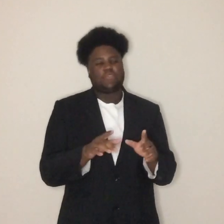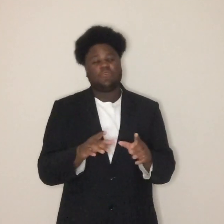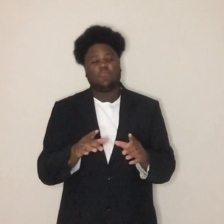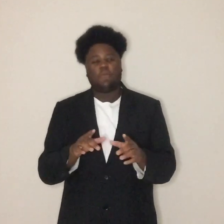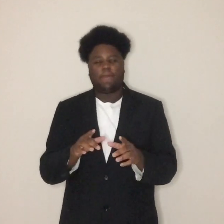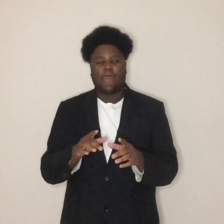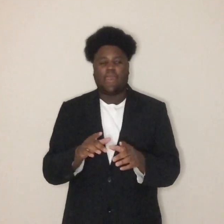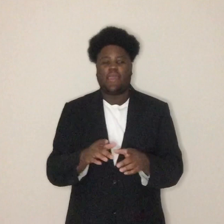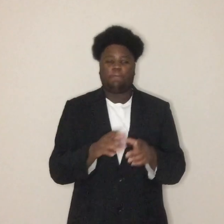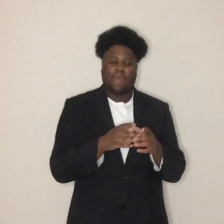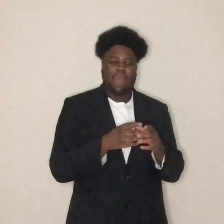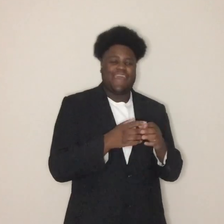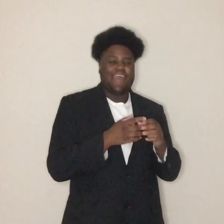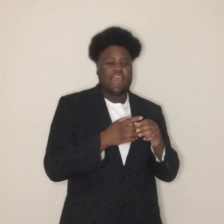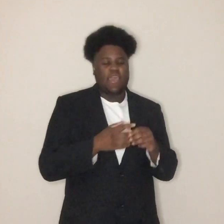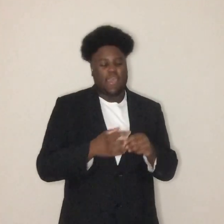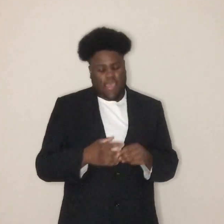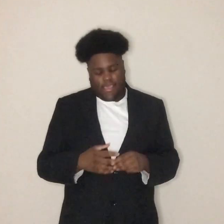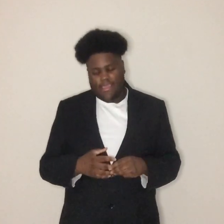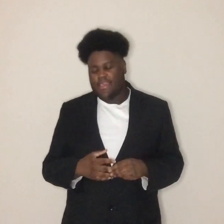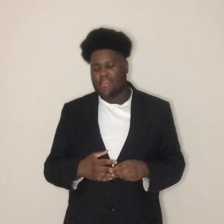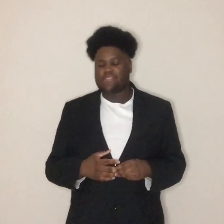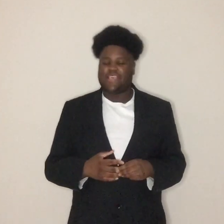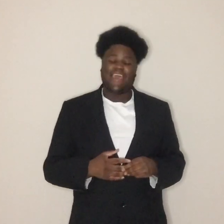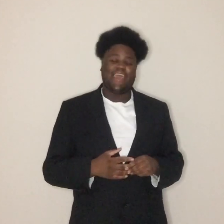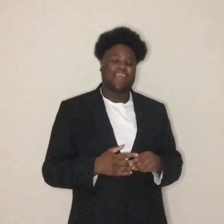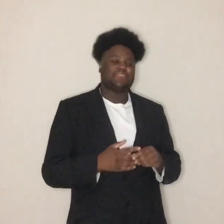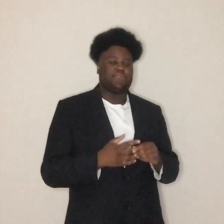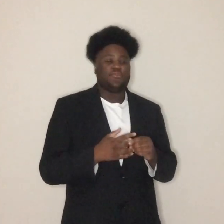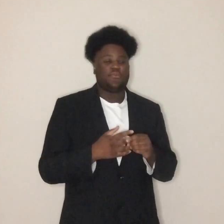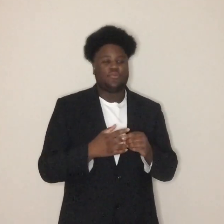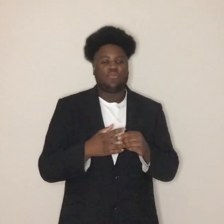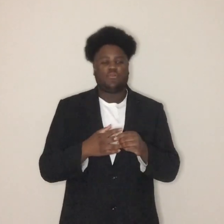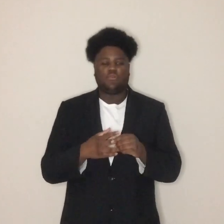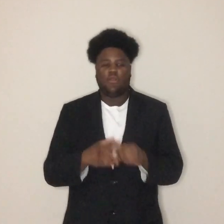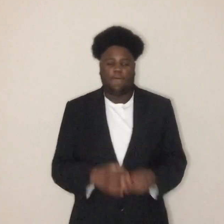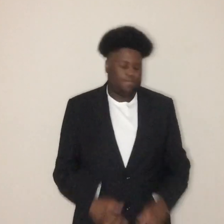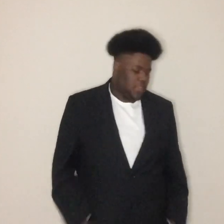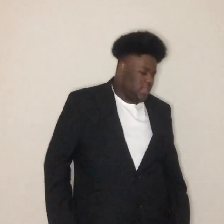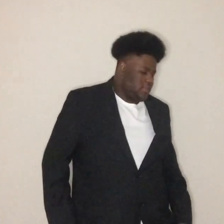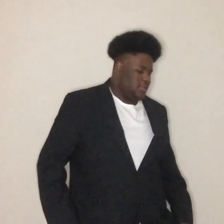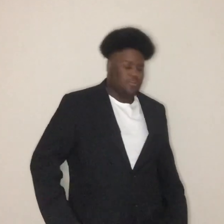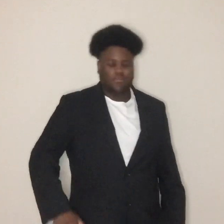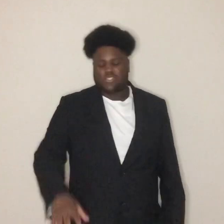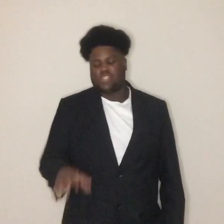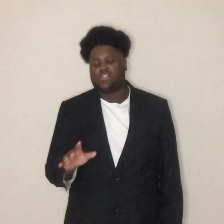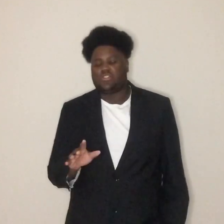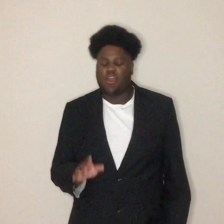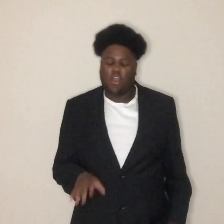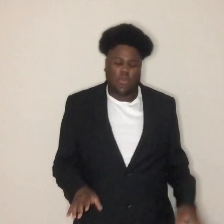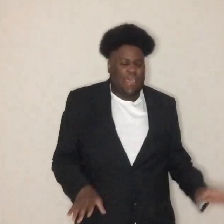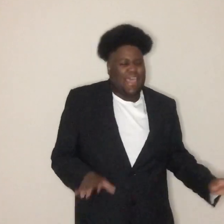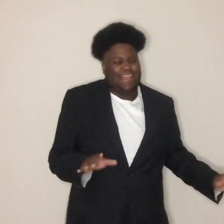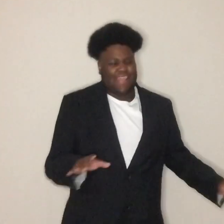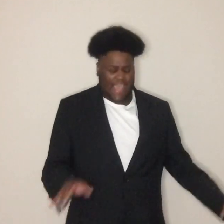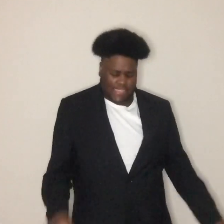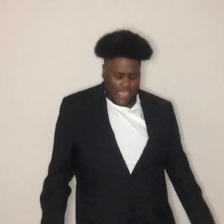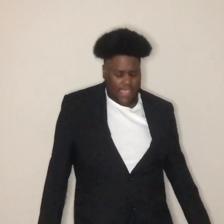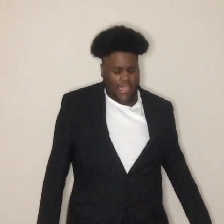two, baby, it takes two Don't you know? There's a